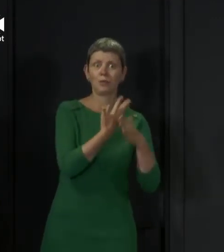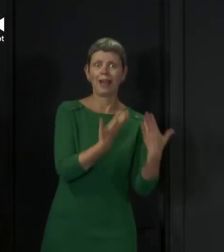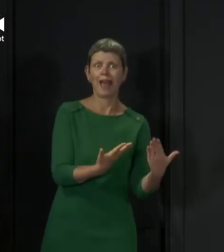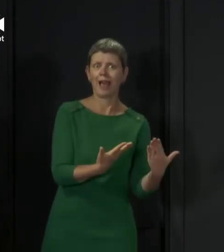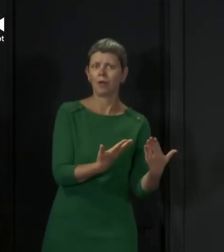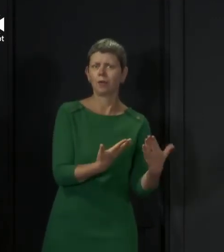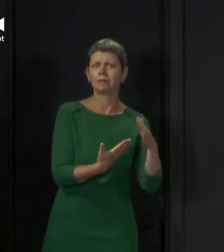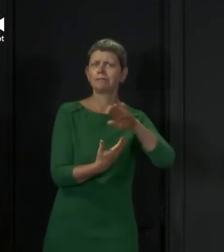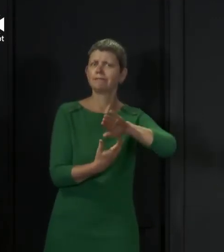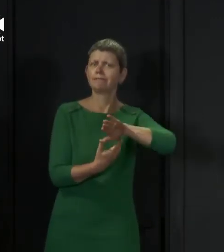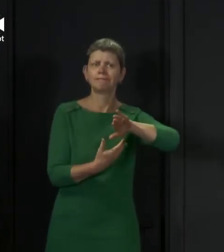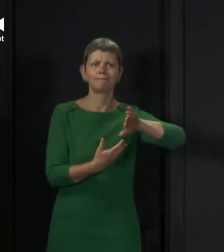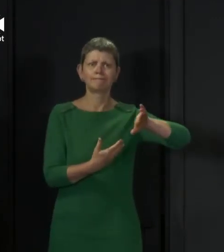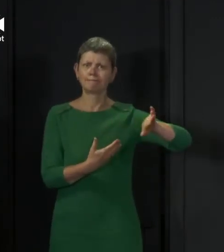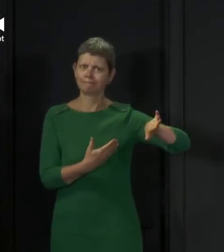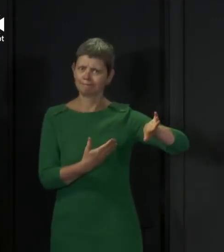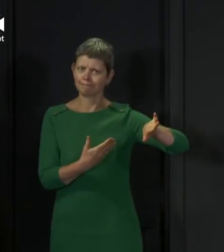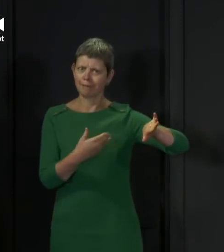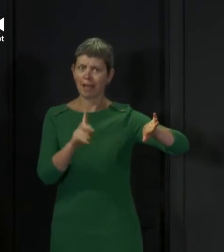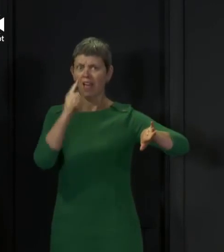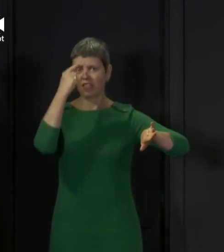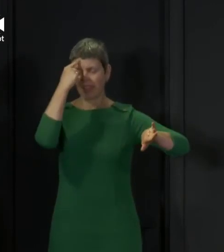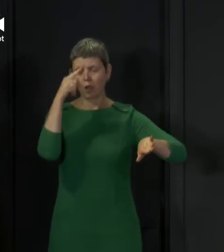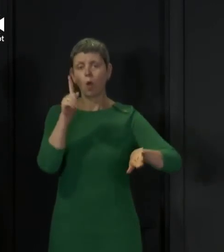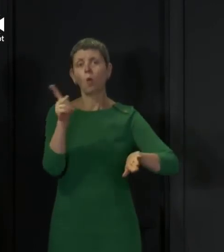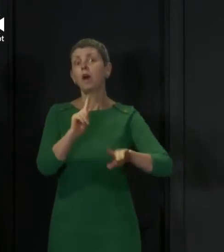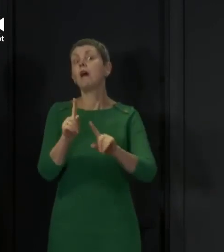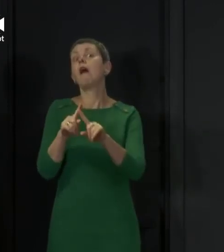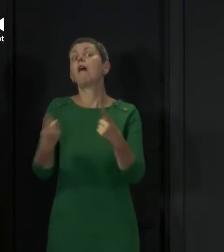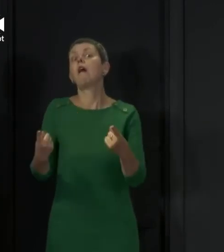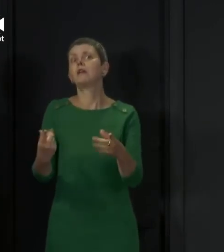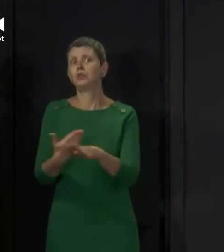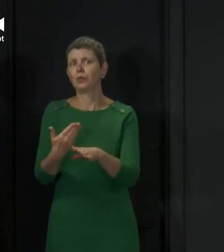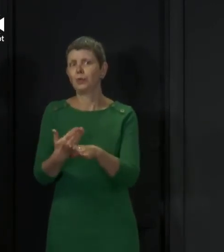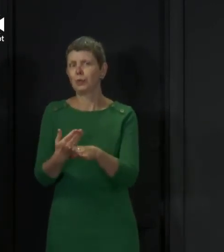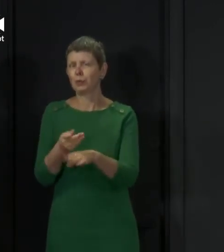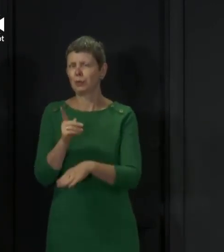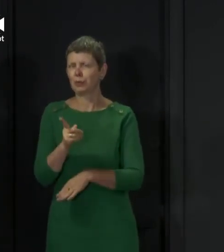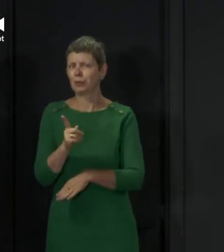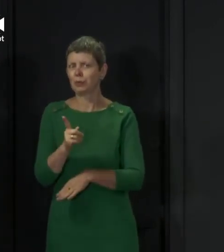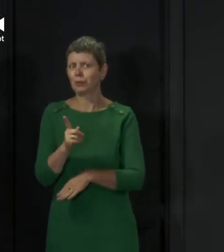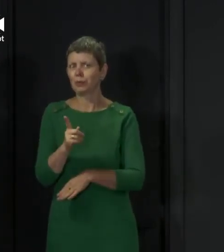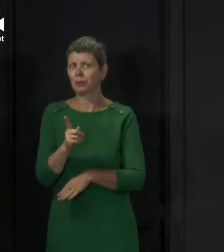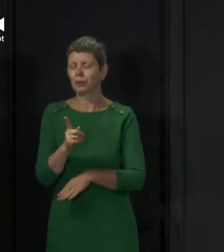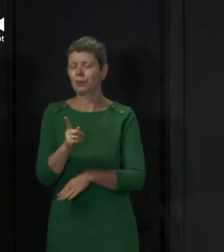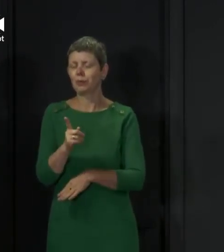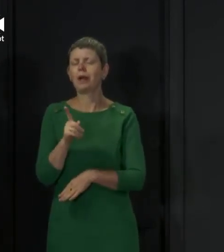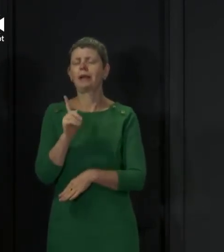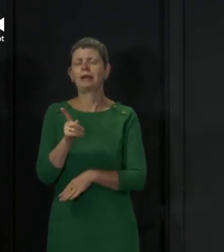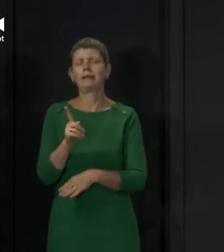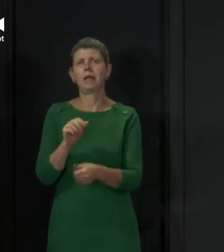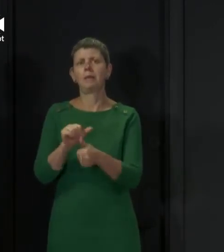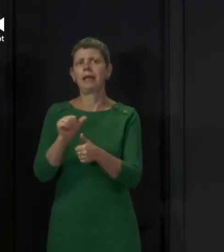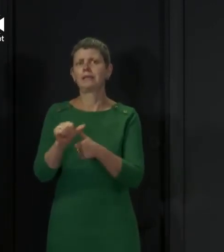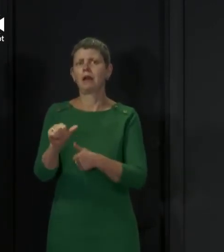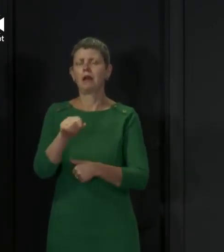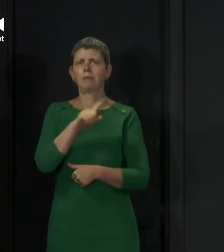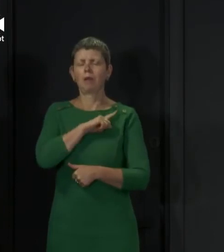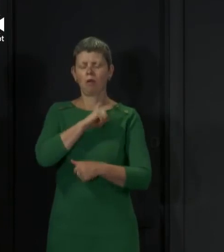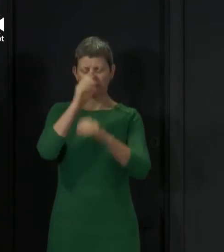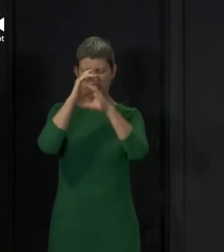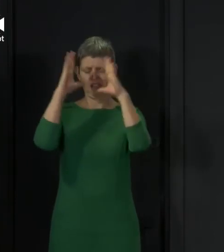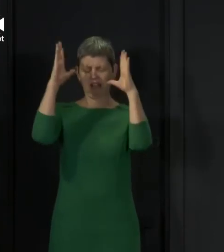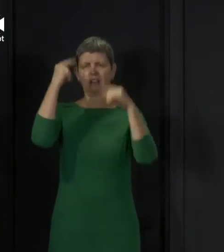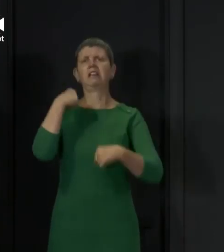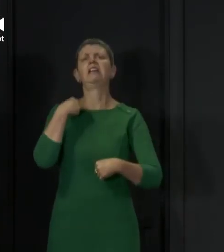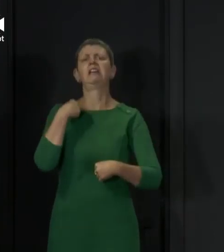emphasise what we're asking everyone not to do. Because it's by not doing the things that we know from the